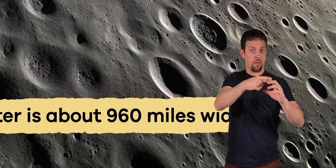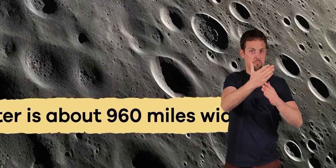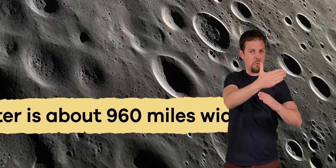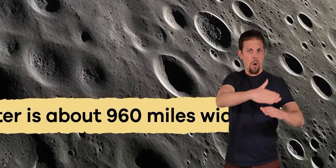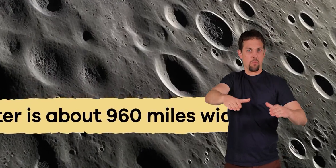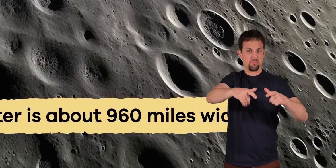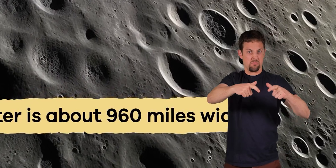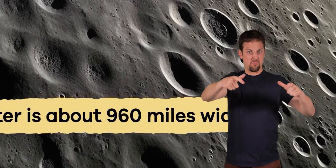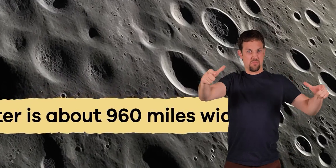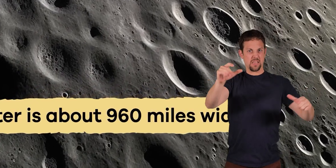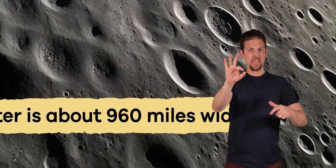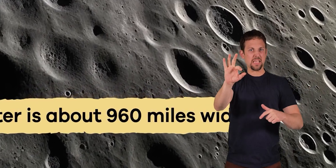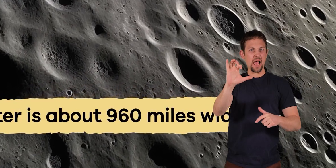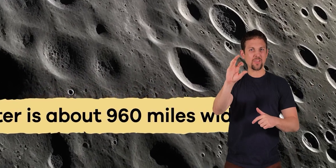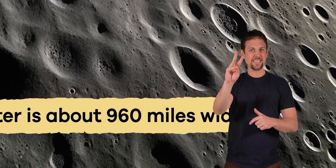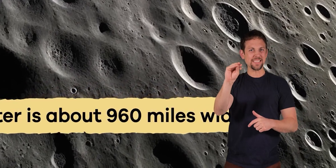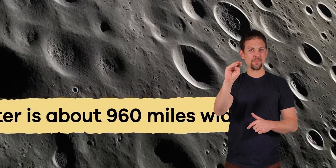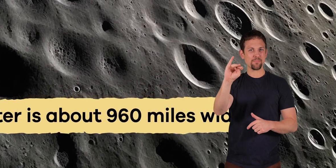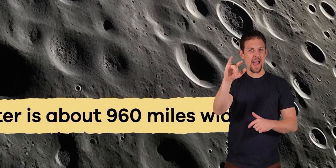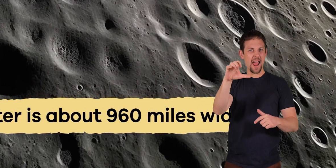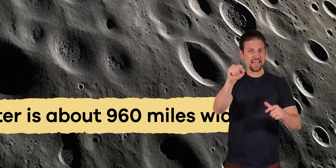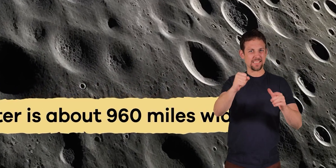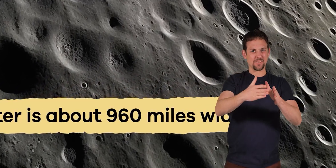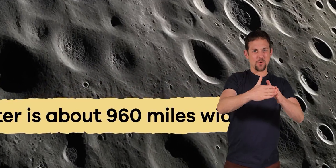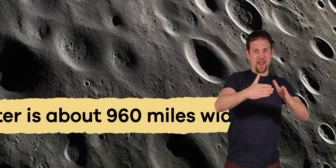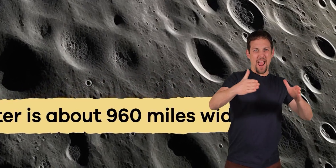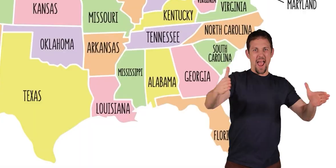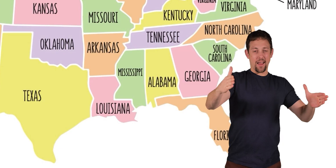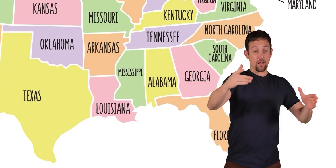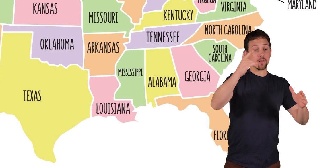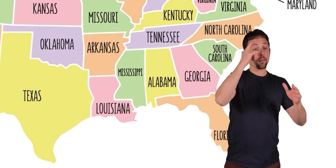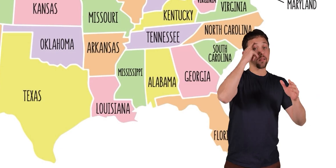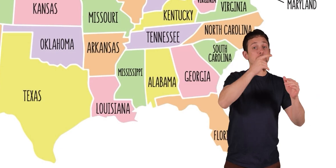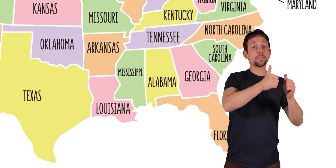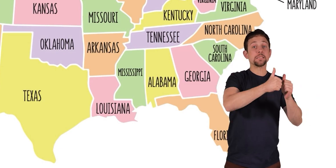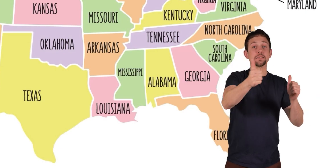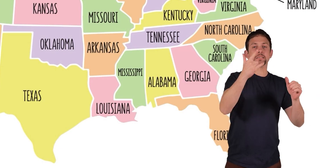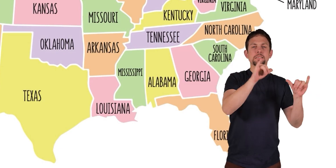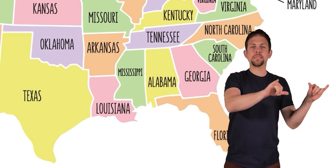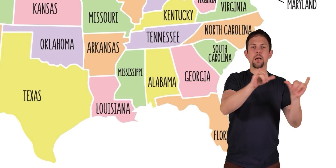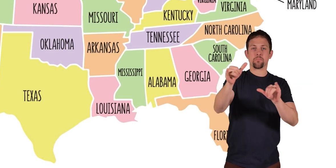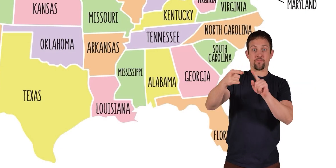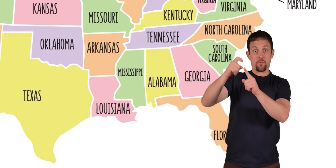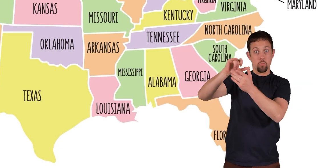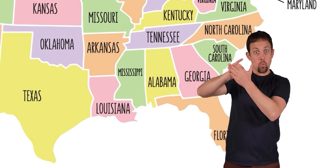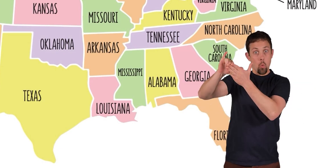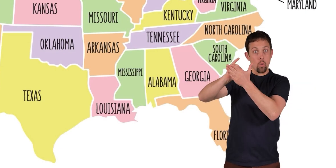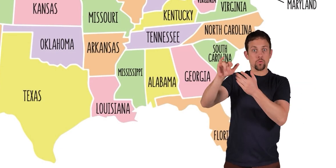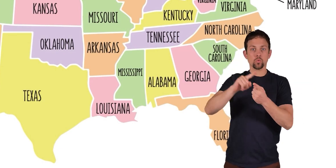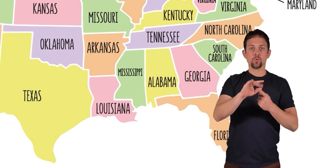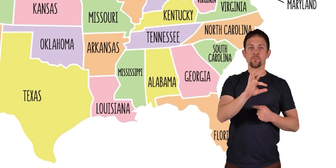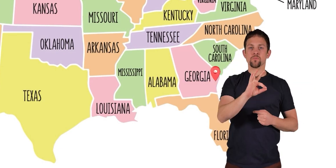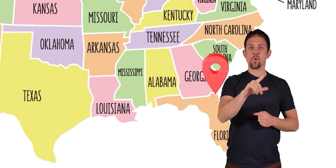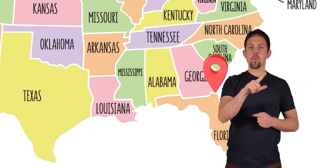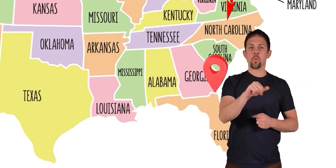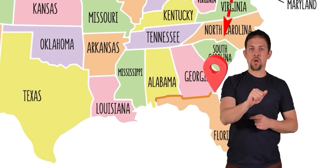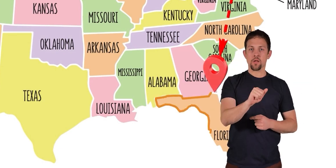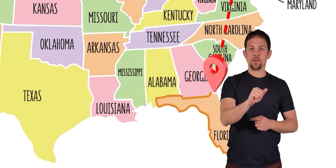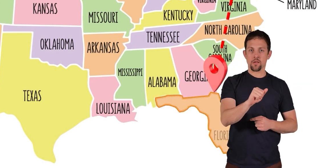is about 960 miles wide. That is almost the distance from New York City to Florida.